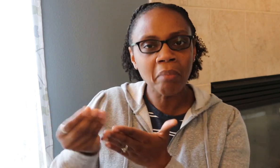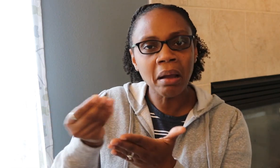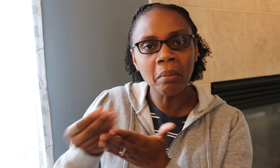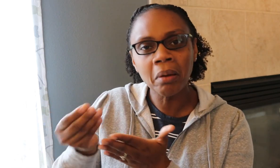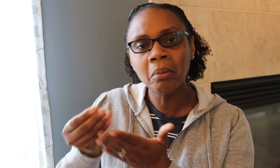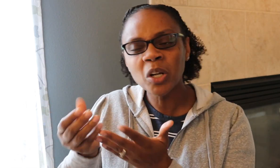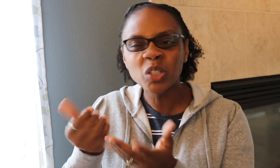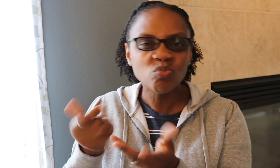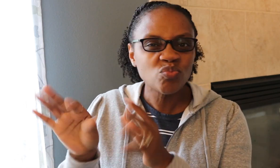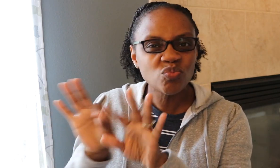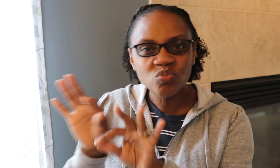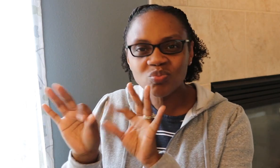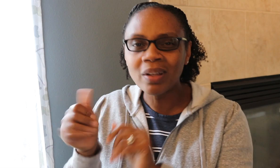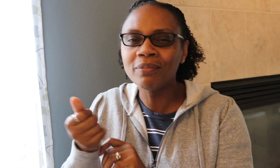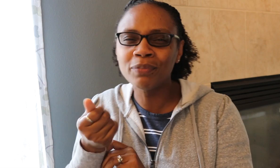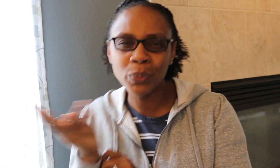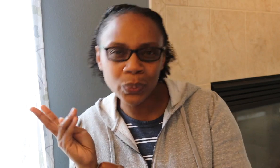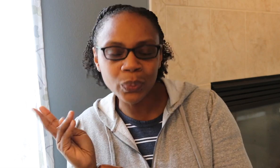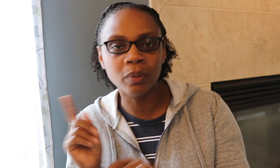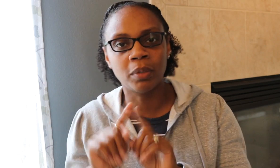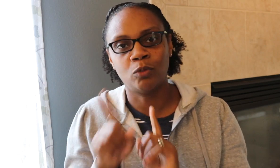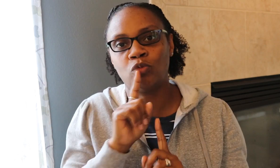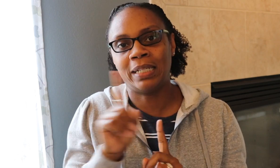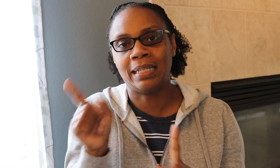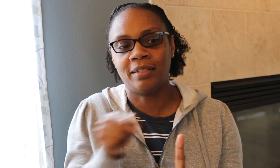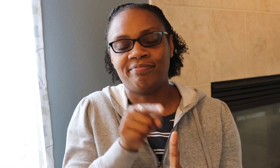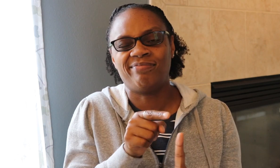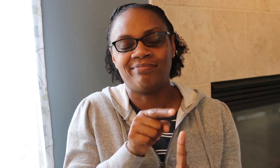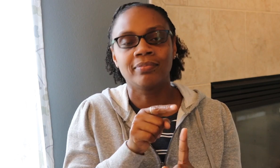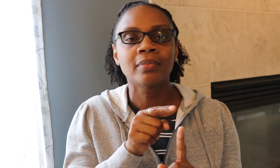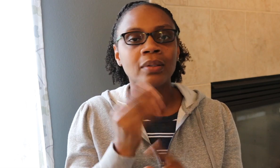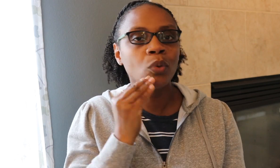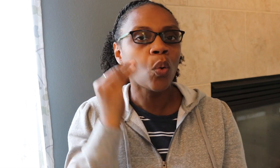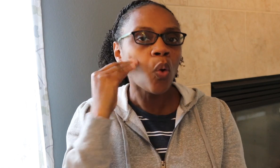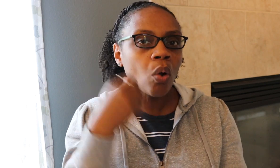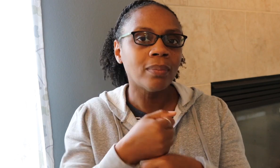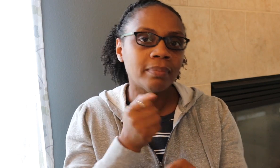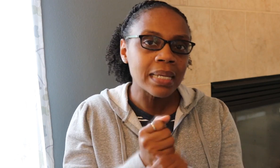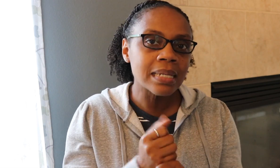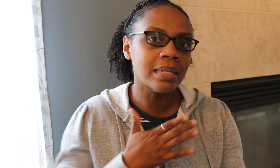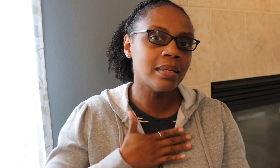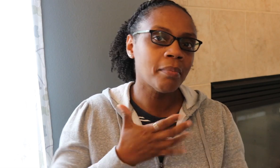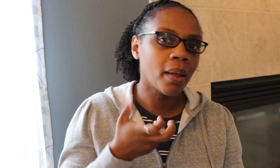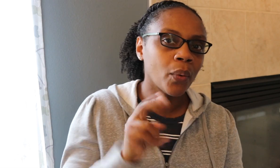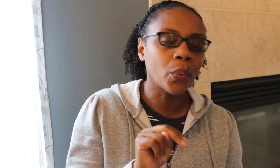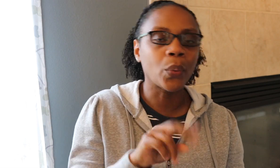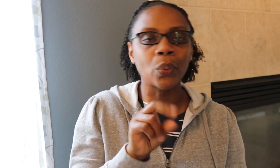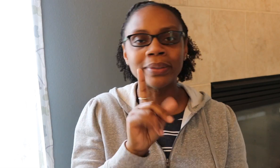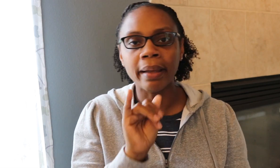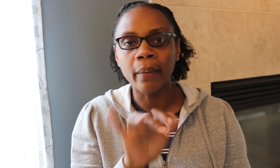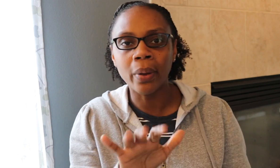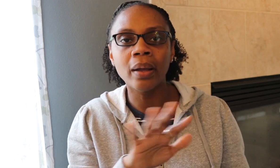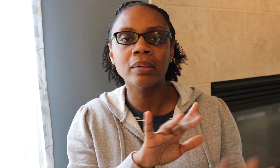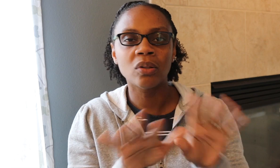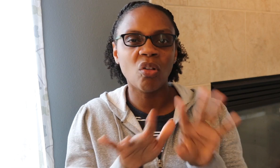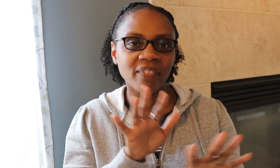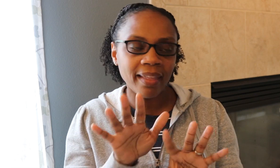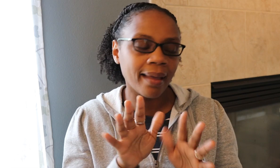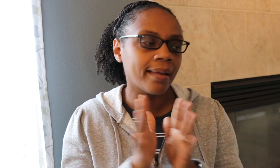purchasing a couple of things, being selective with that, guess. And then the other half of me is using my DIY products.